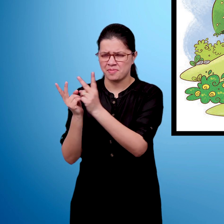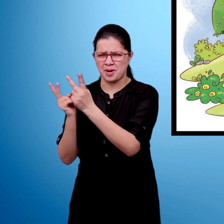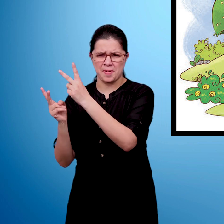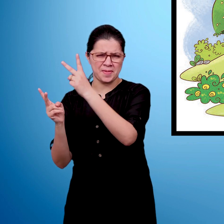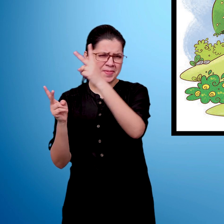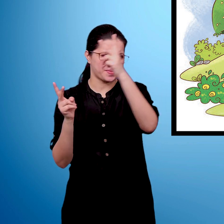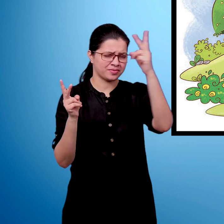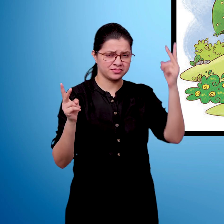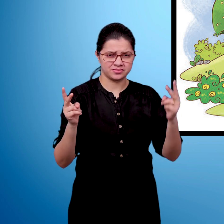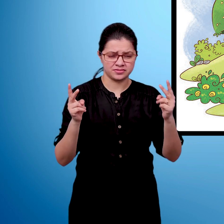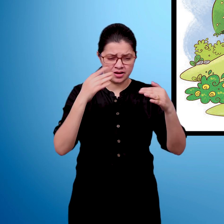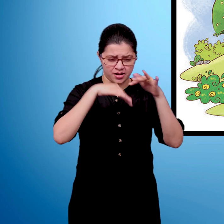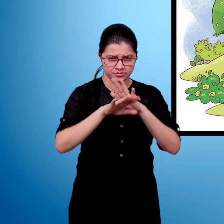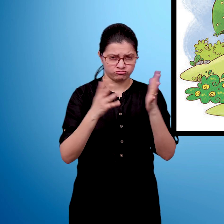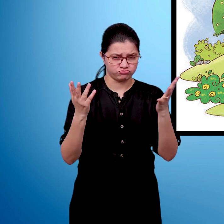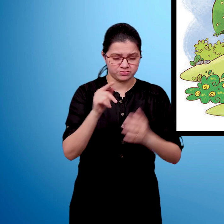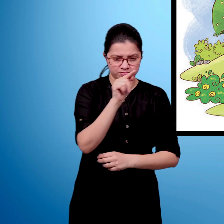given in the picture. A.